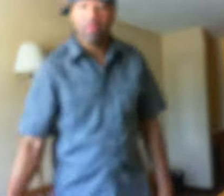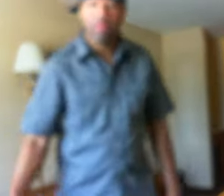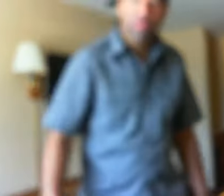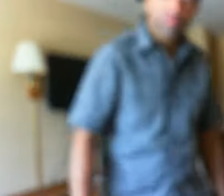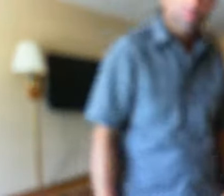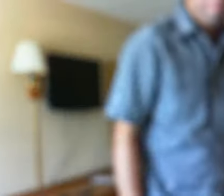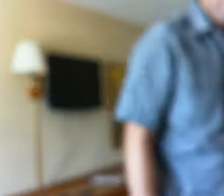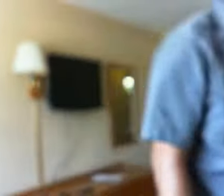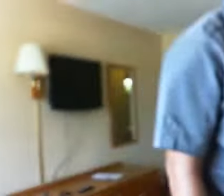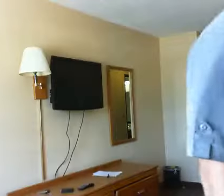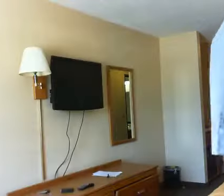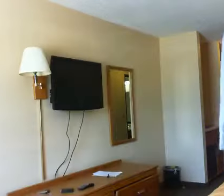It's